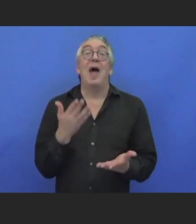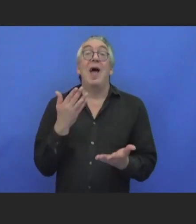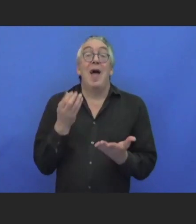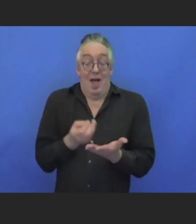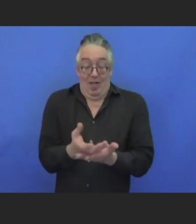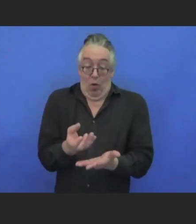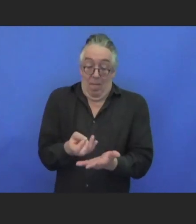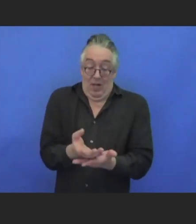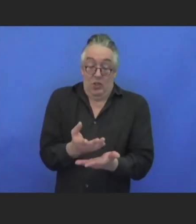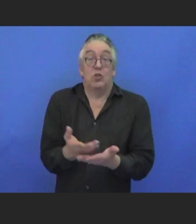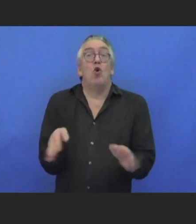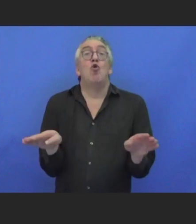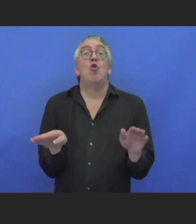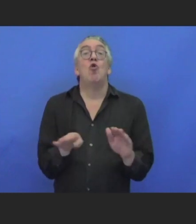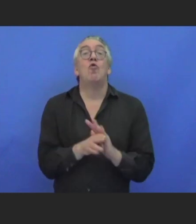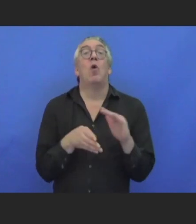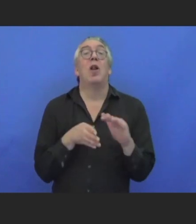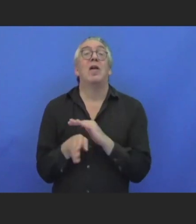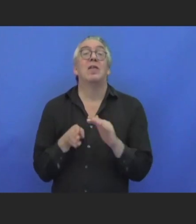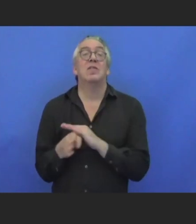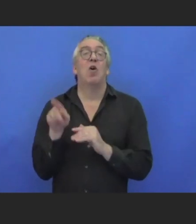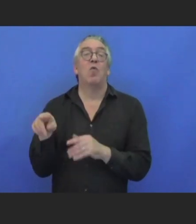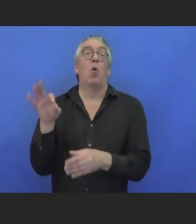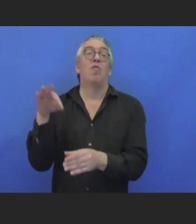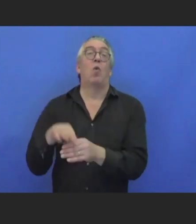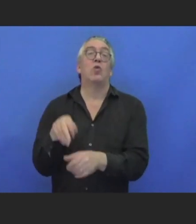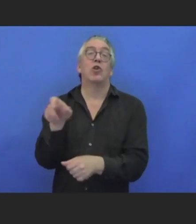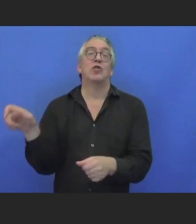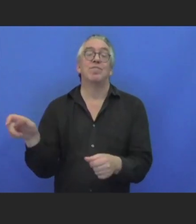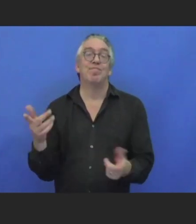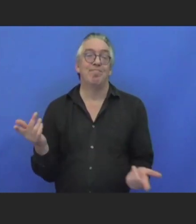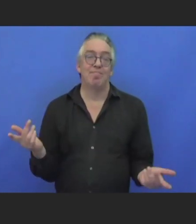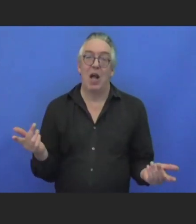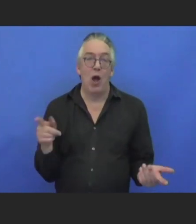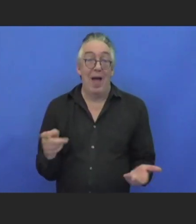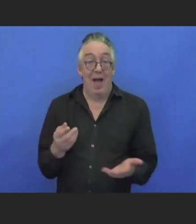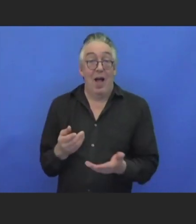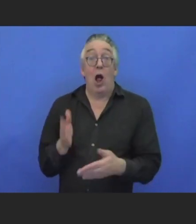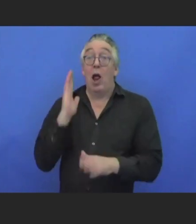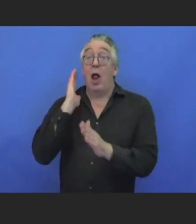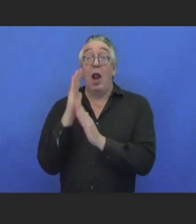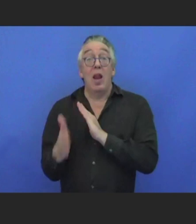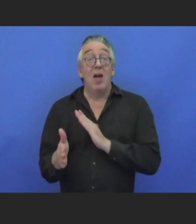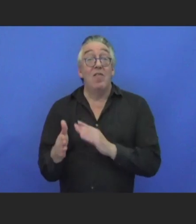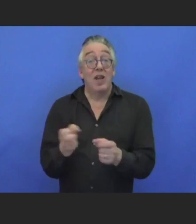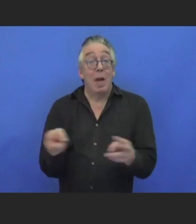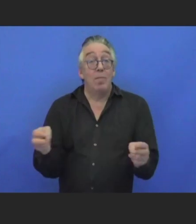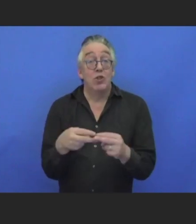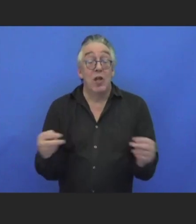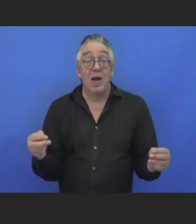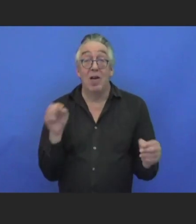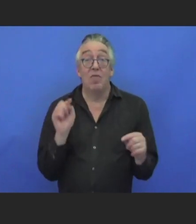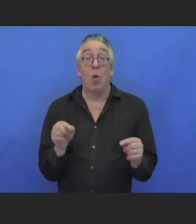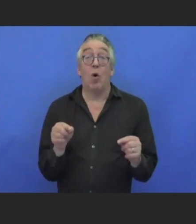to voters in Poland. There is still lack of live captioning as the provision of